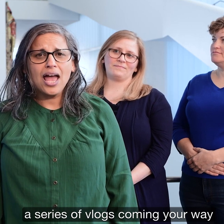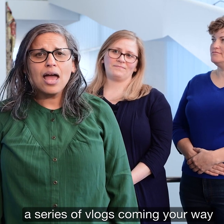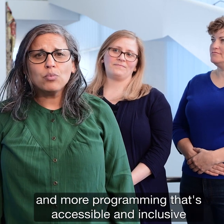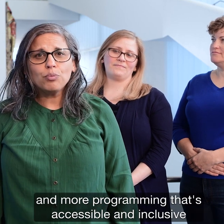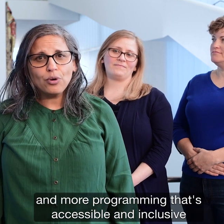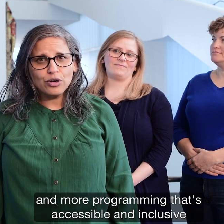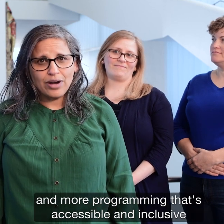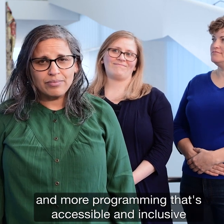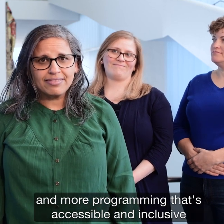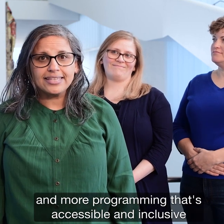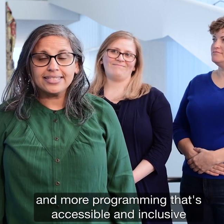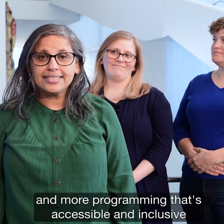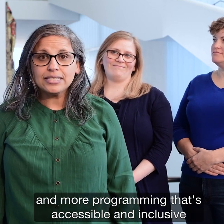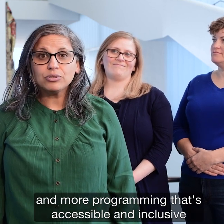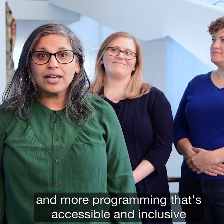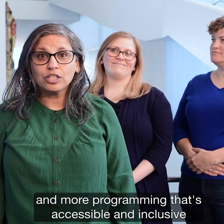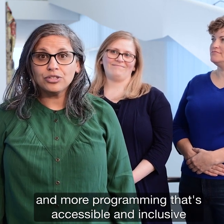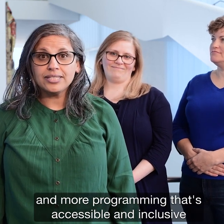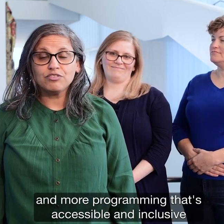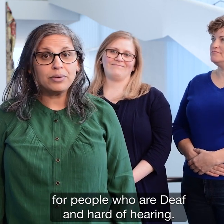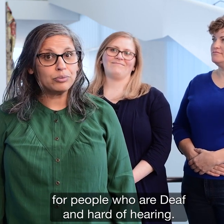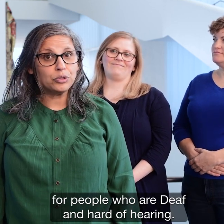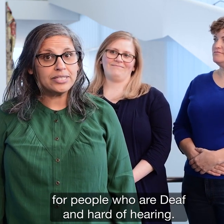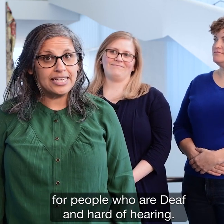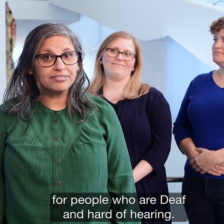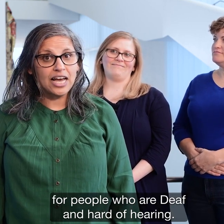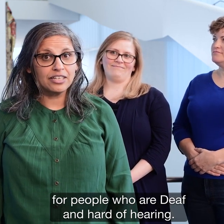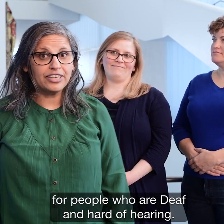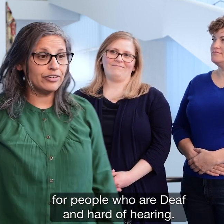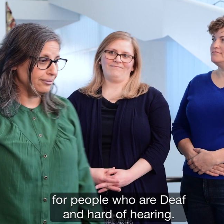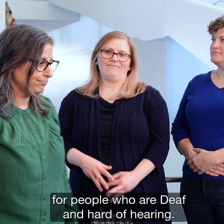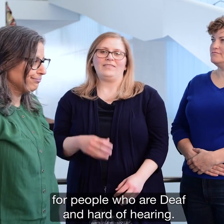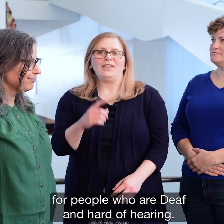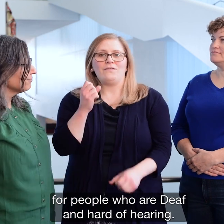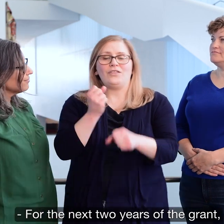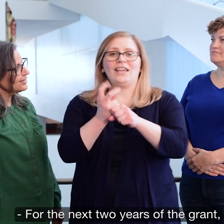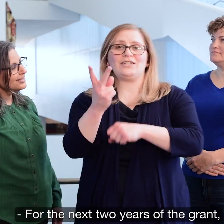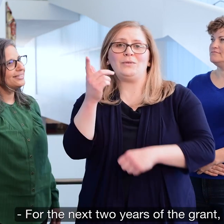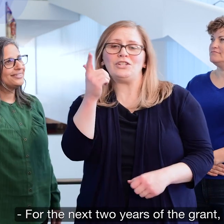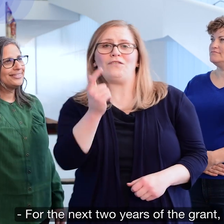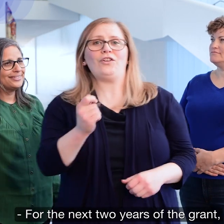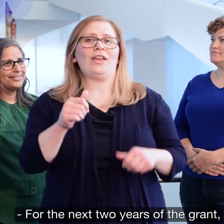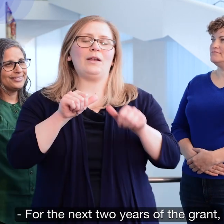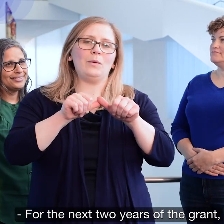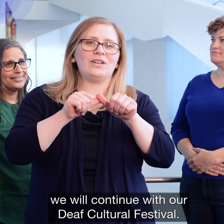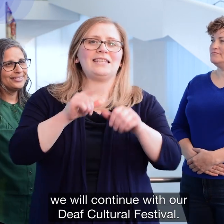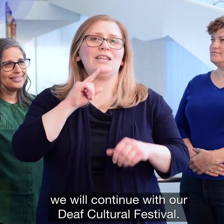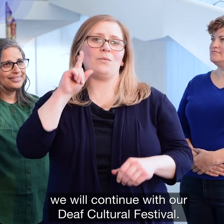and more programming that's accessible and inclusive for people who are deaf and hard of hearing. For the next two years of the grant, we will continue